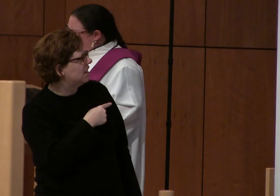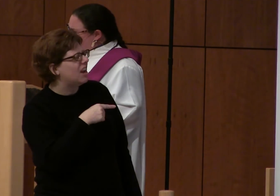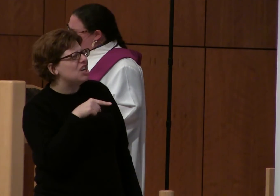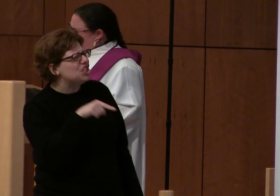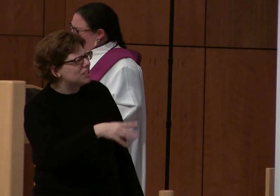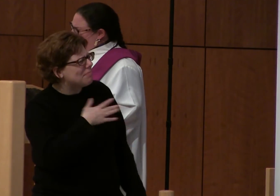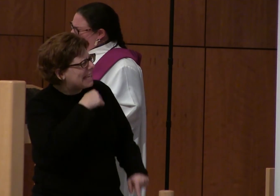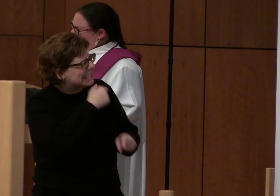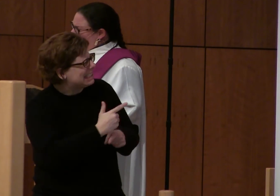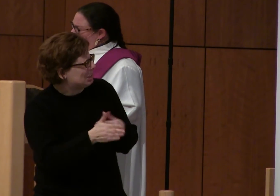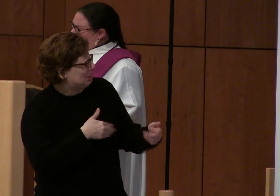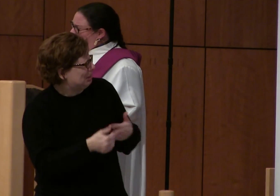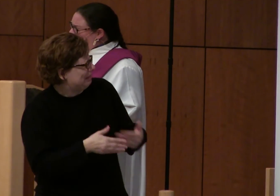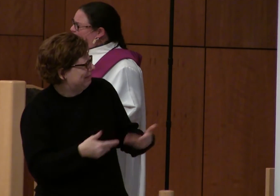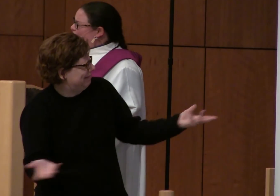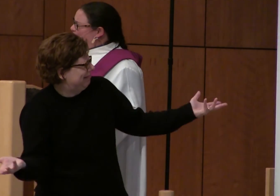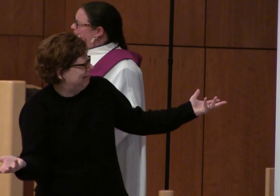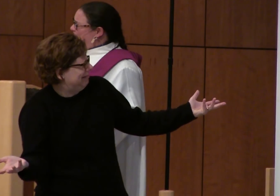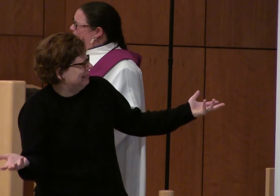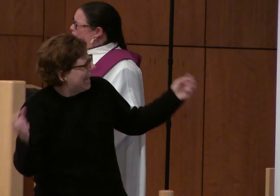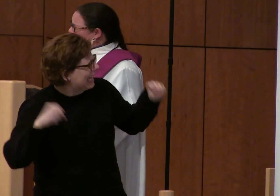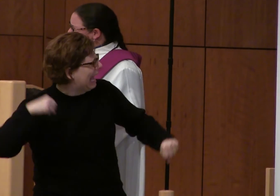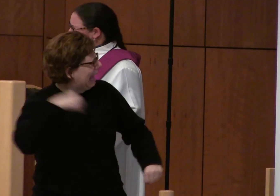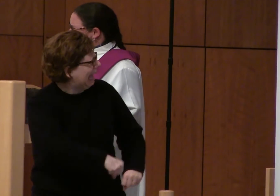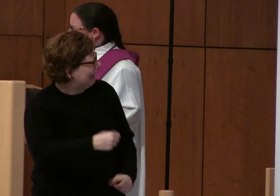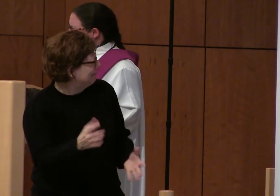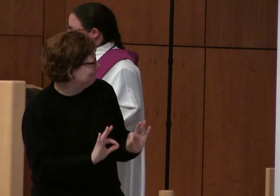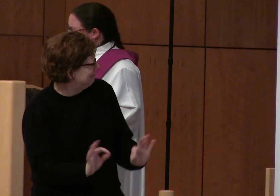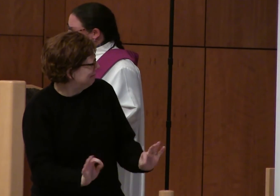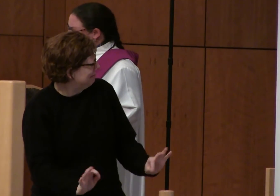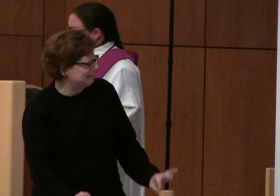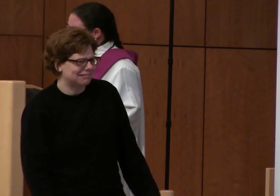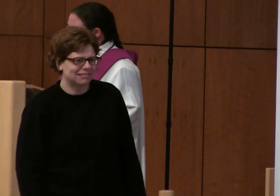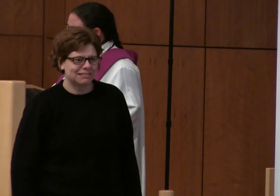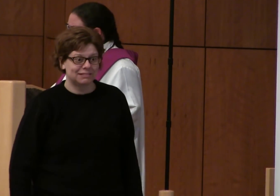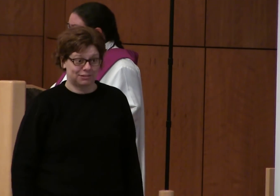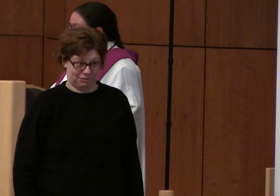she's my sister. I can do anything I want to her.